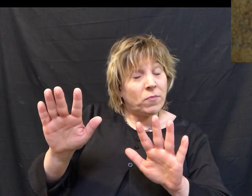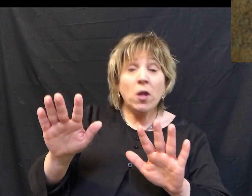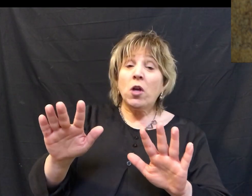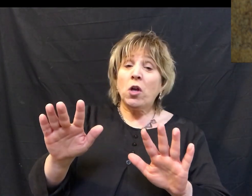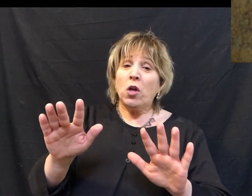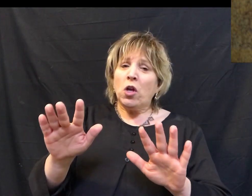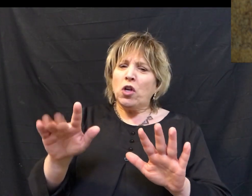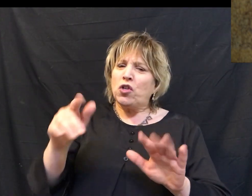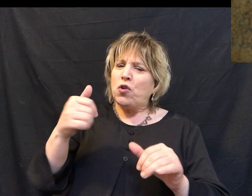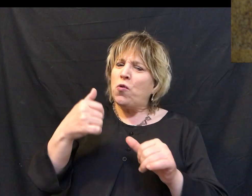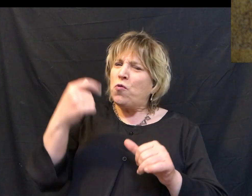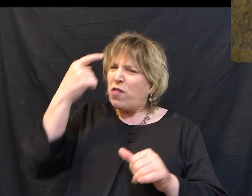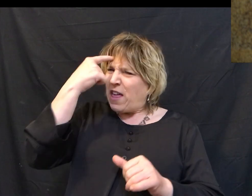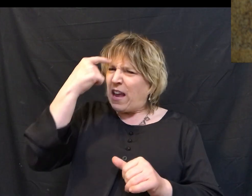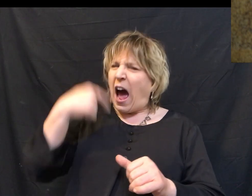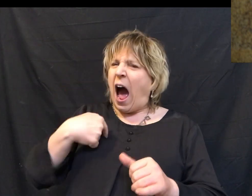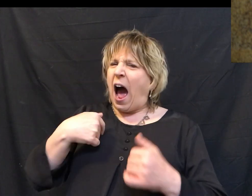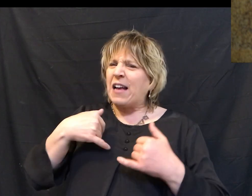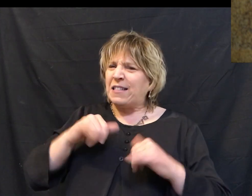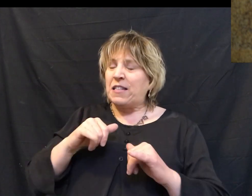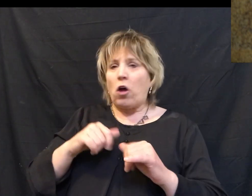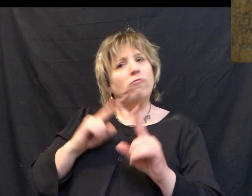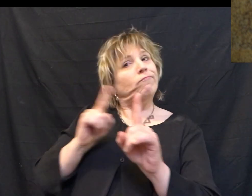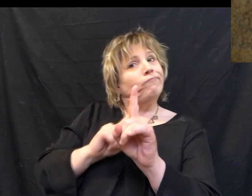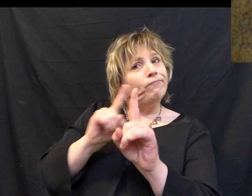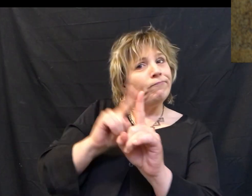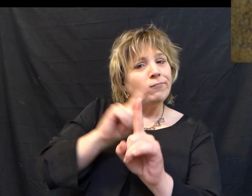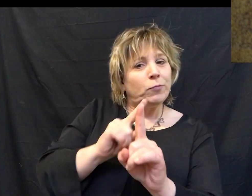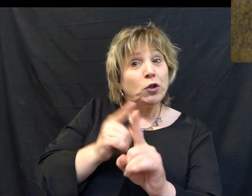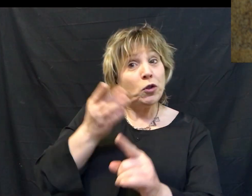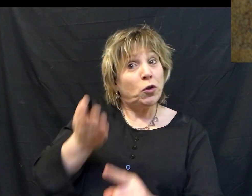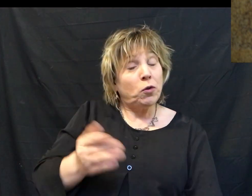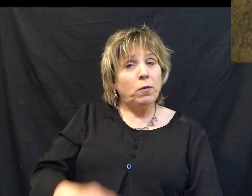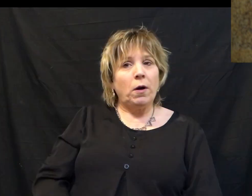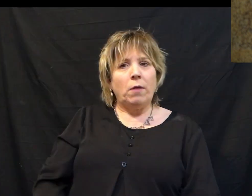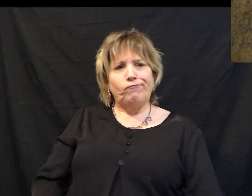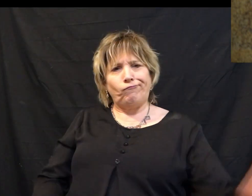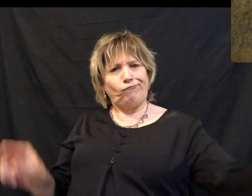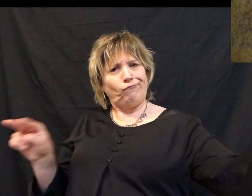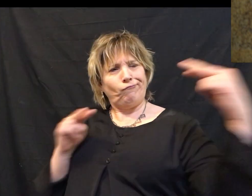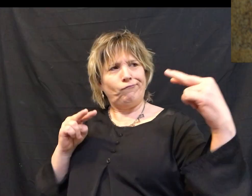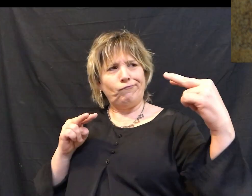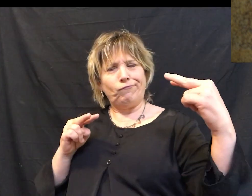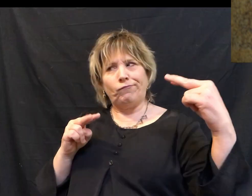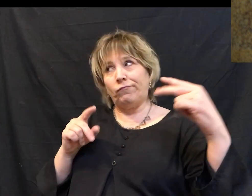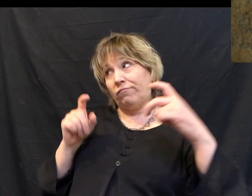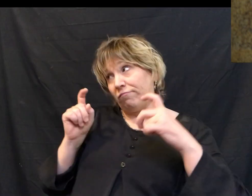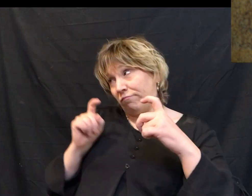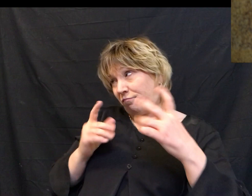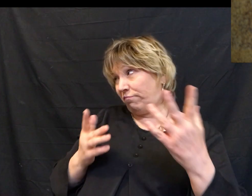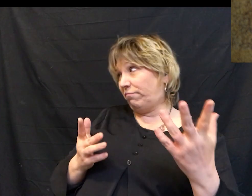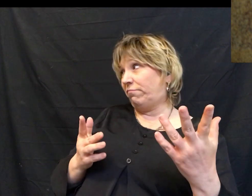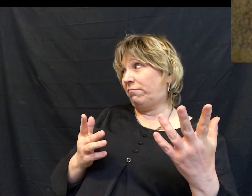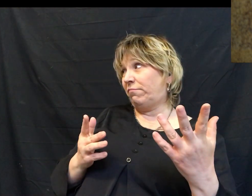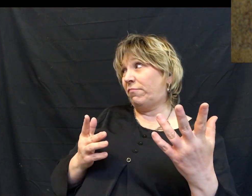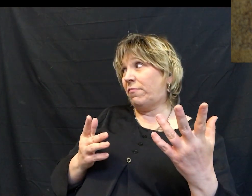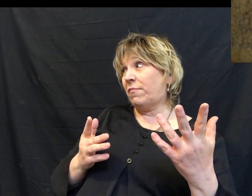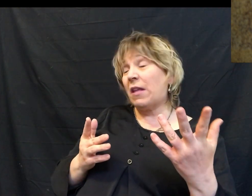said, do you think that I still pursue you? And she looked at me and you could tell it was kind of an awkward